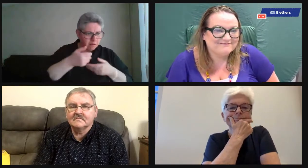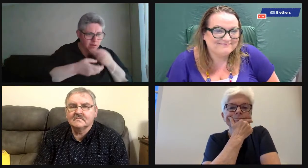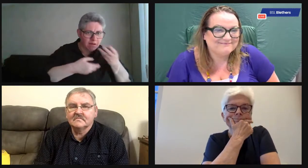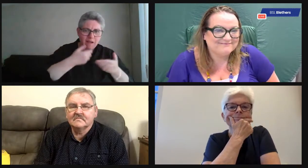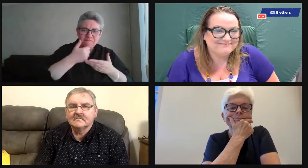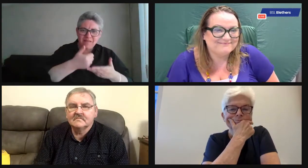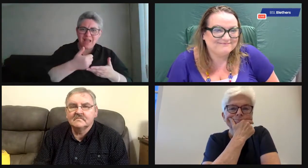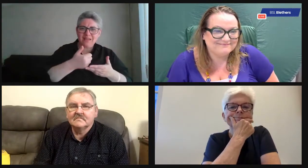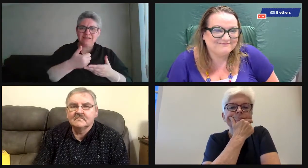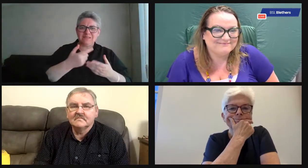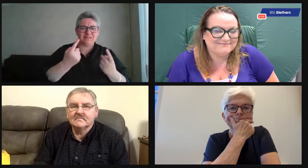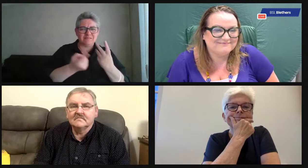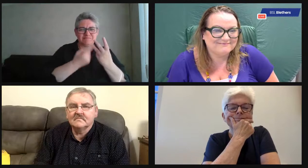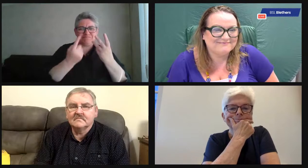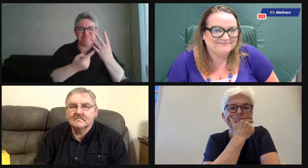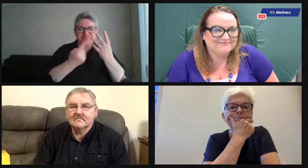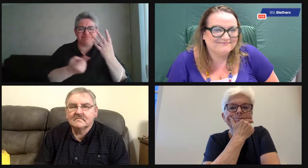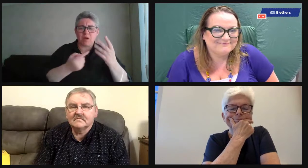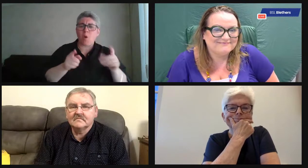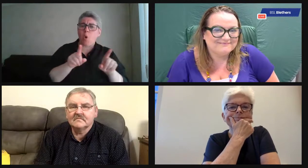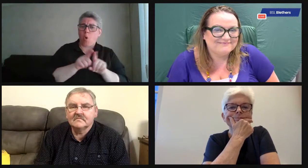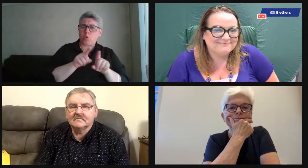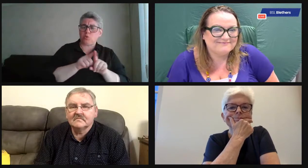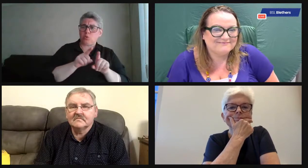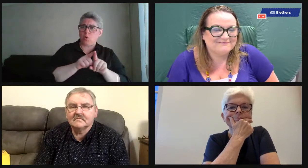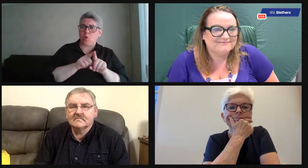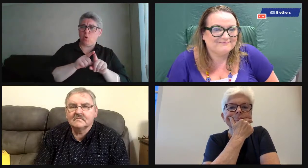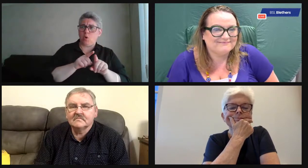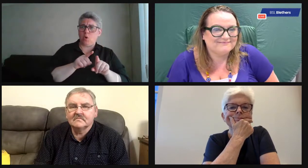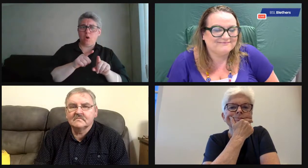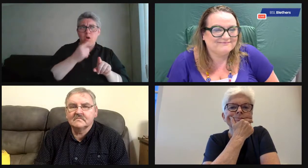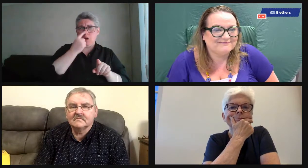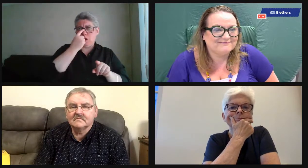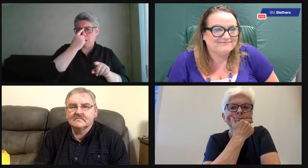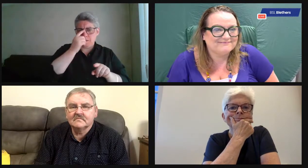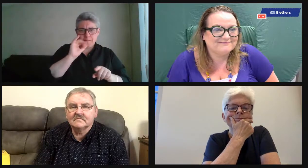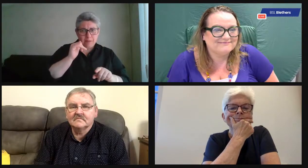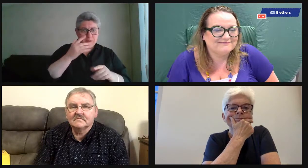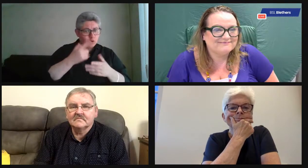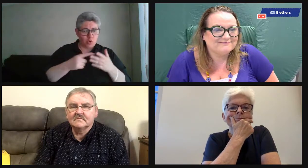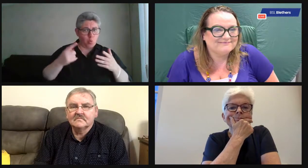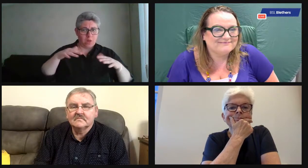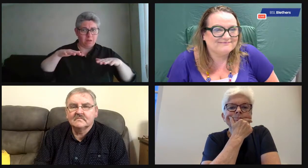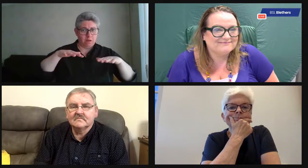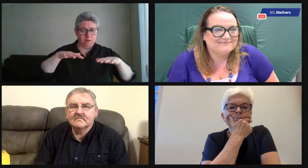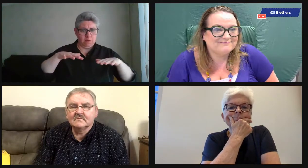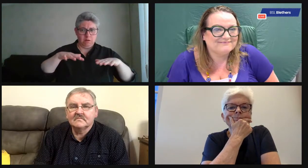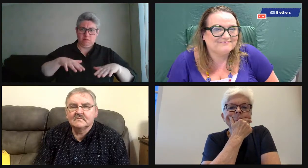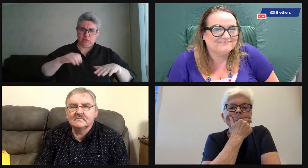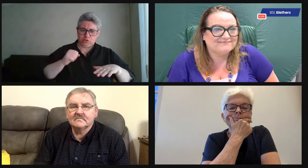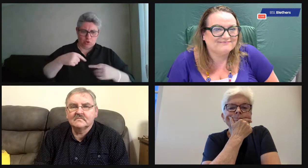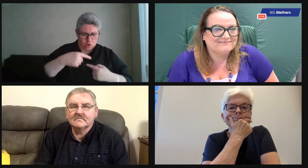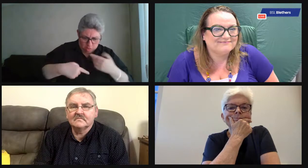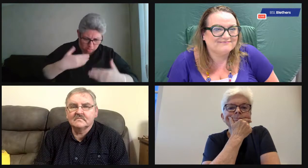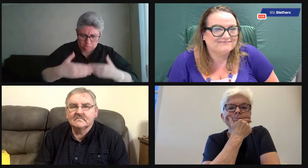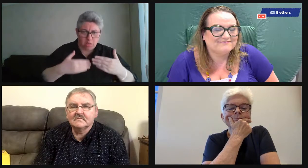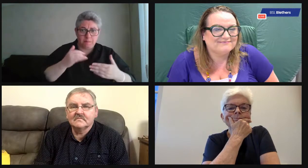So they see other deaf people and they can get advice from those deaf people, older deaf people and pass that on. And perhaps,